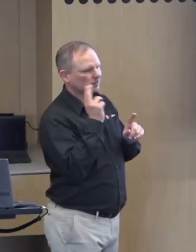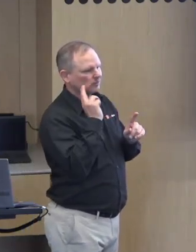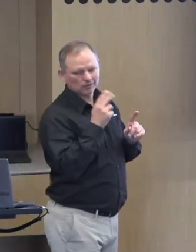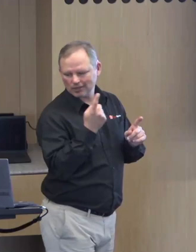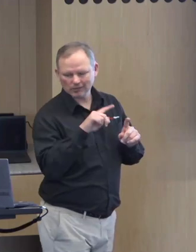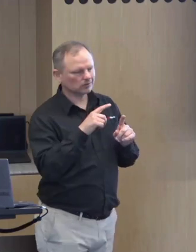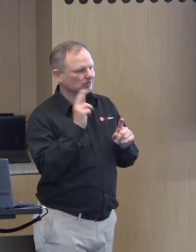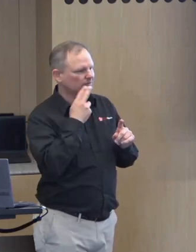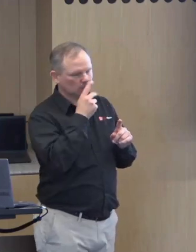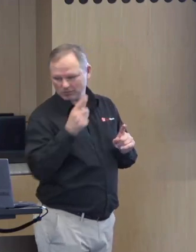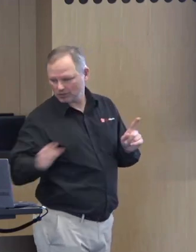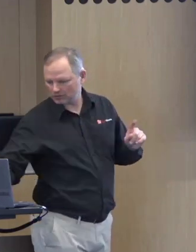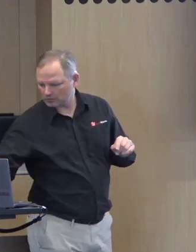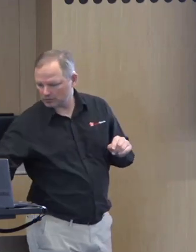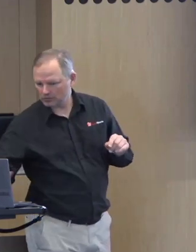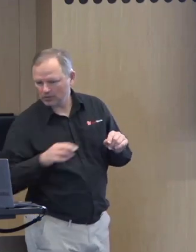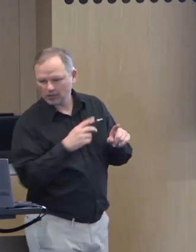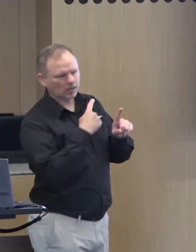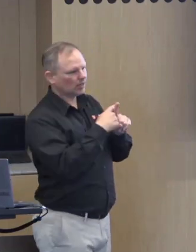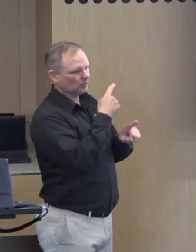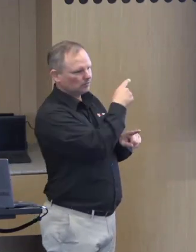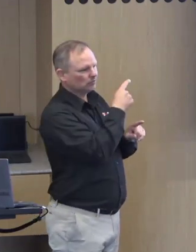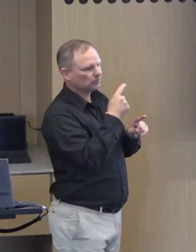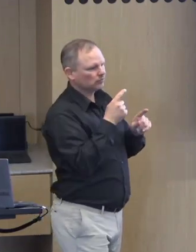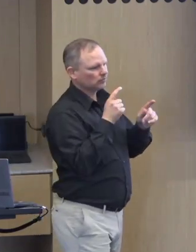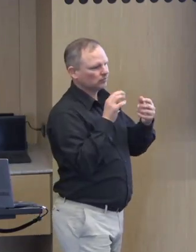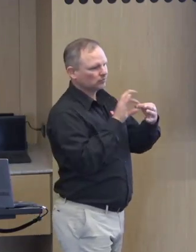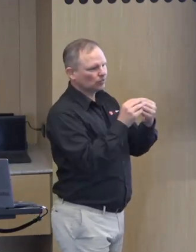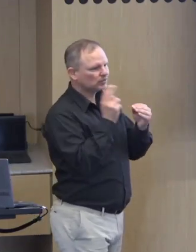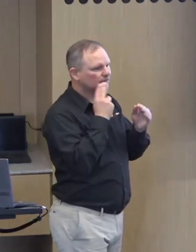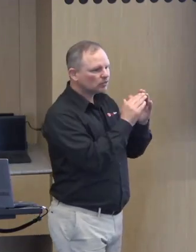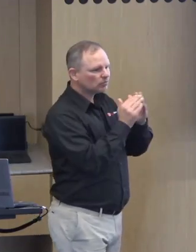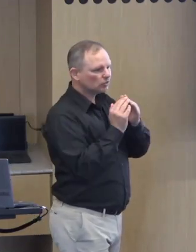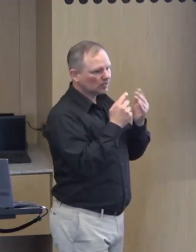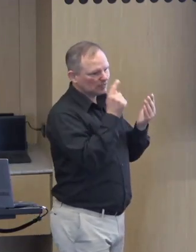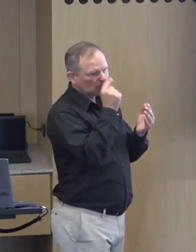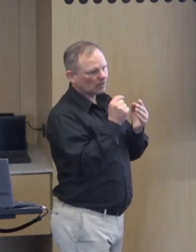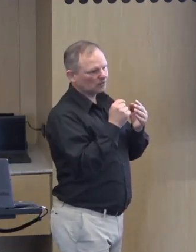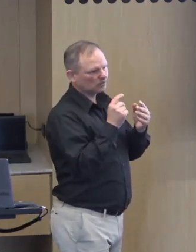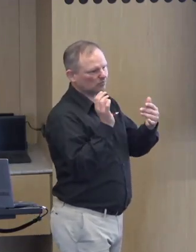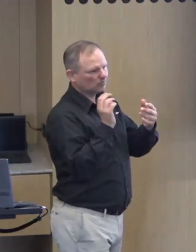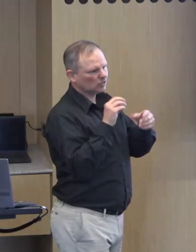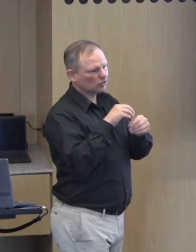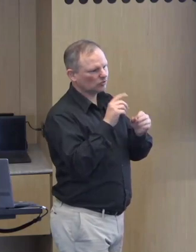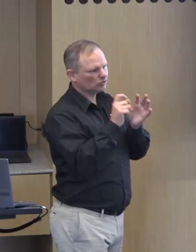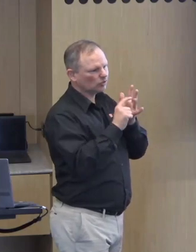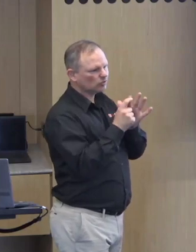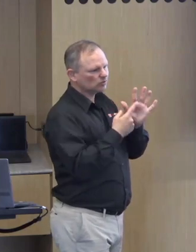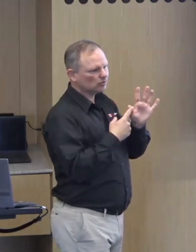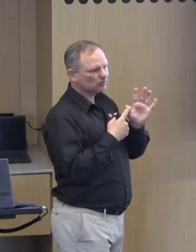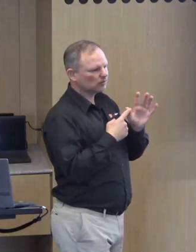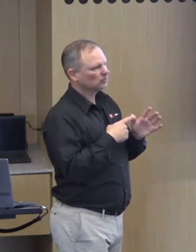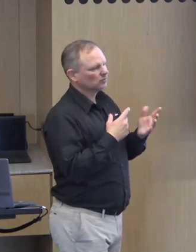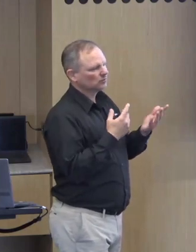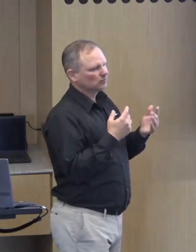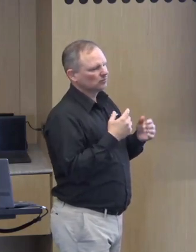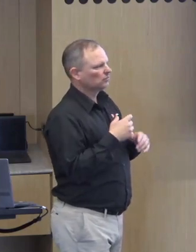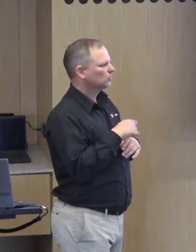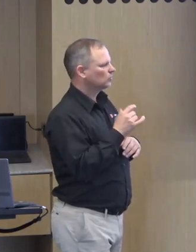mental health and well-being for families i think that probably touches on that in a way uh i know that there's a lot of